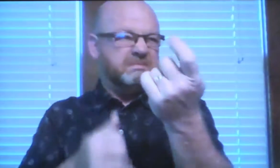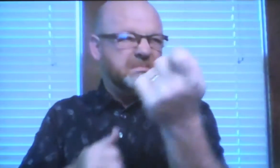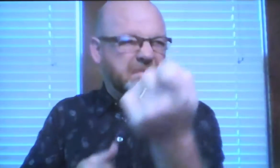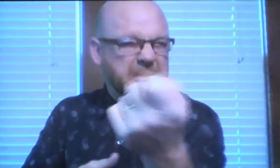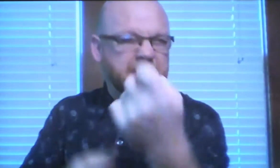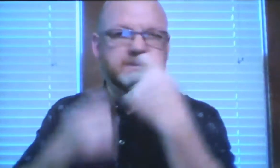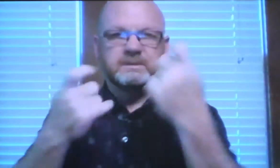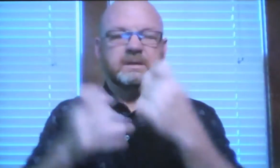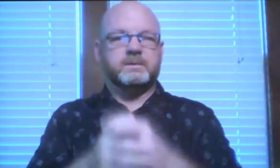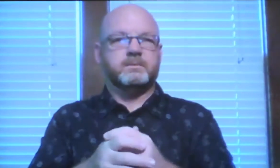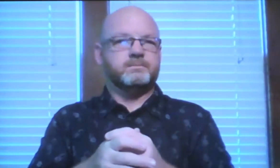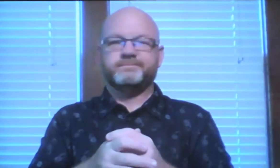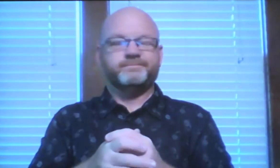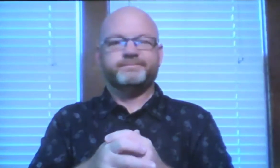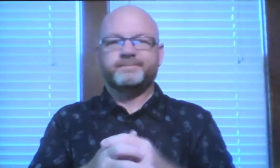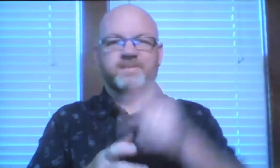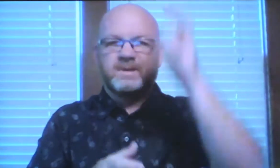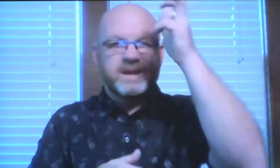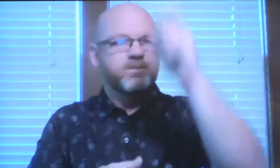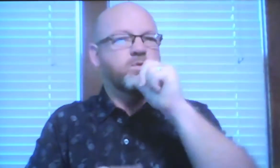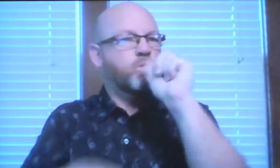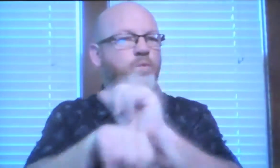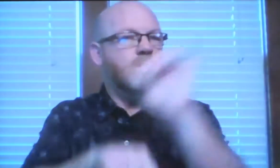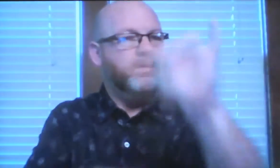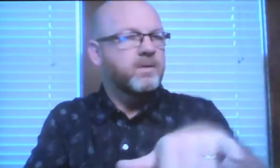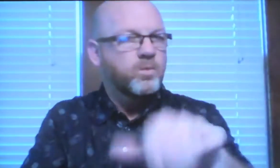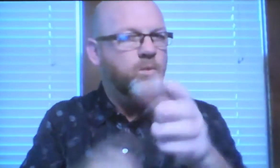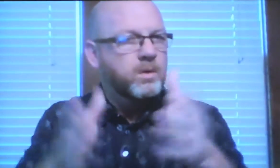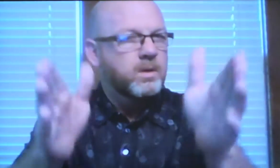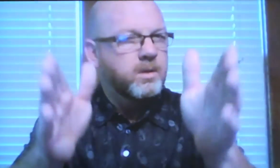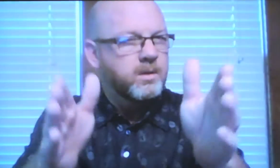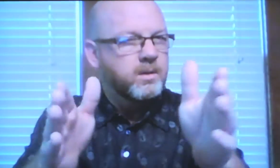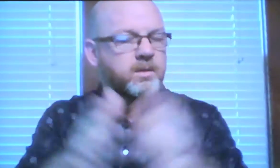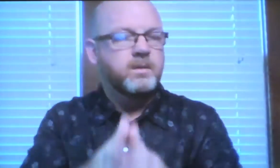Our hearts tend not to be satisfied with just a little bit of sin.